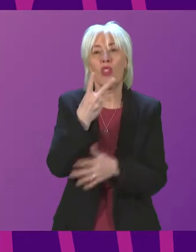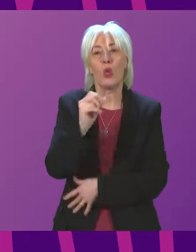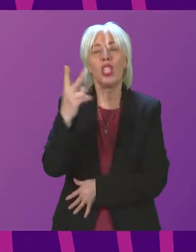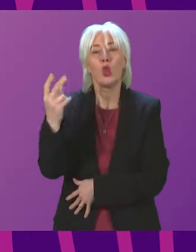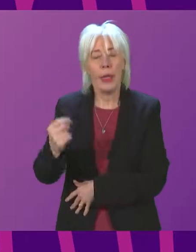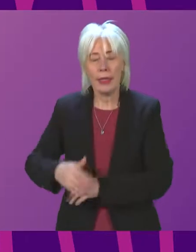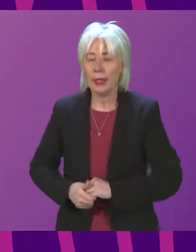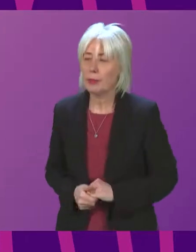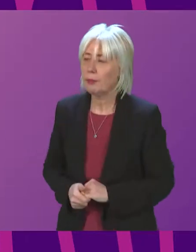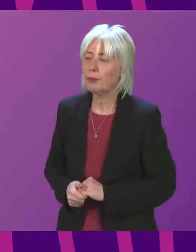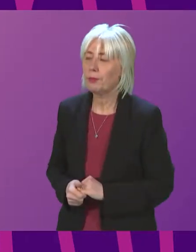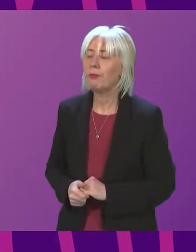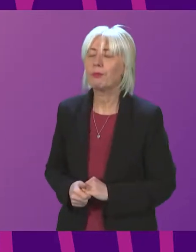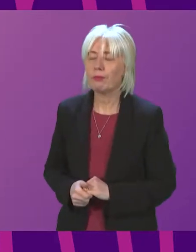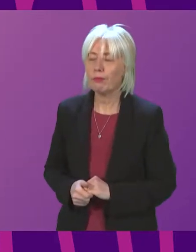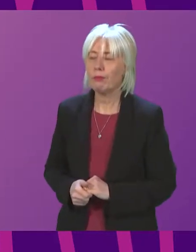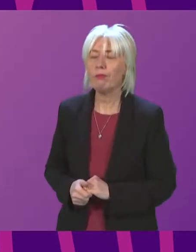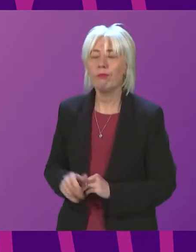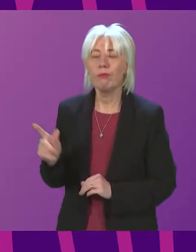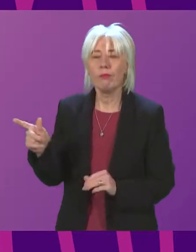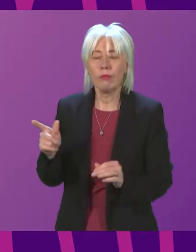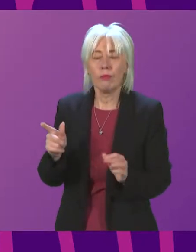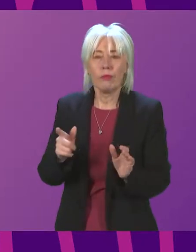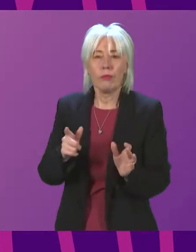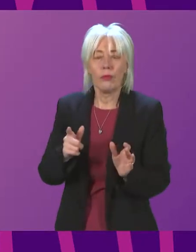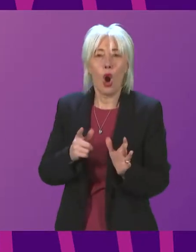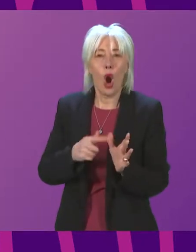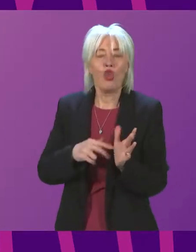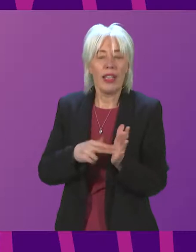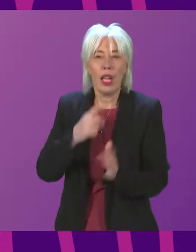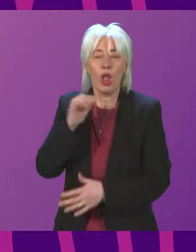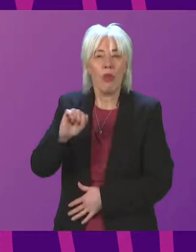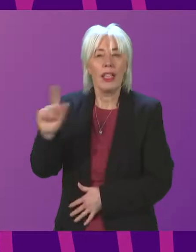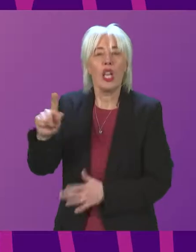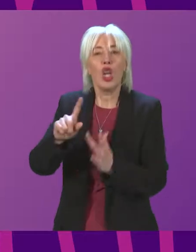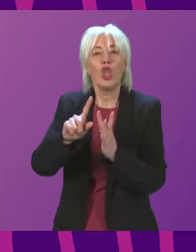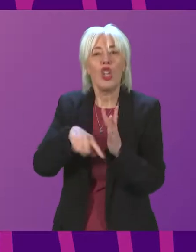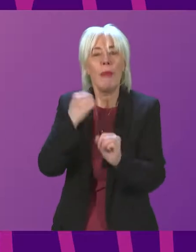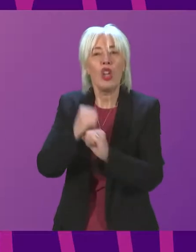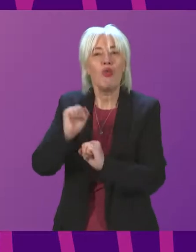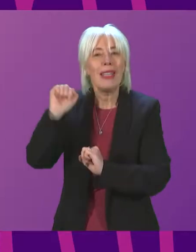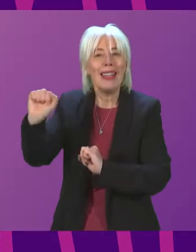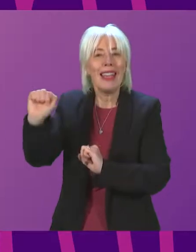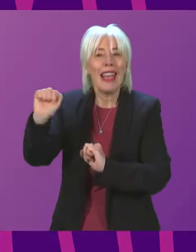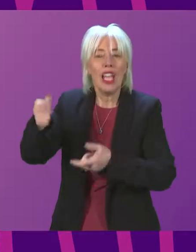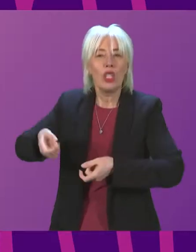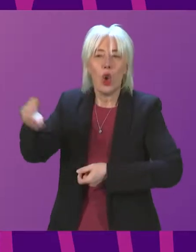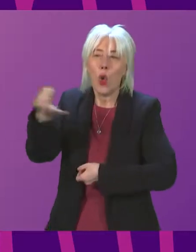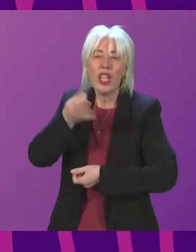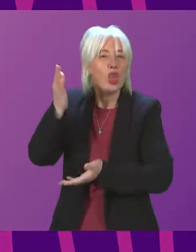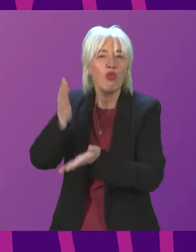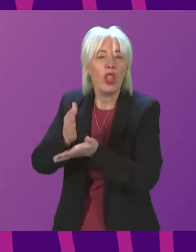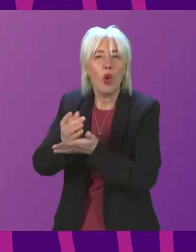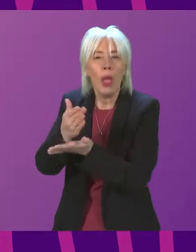Well, Audrey Nicholl is right, of course, that Jamie Green's question only raises a very small, partial part of the picture. Crimes of